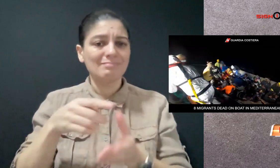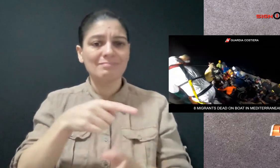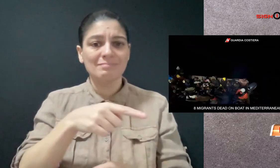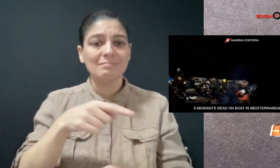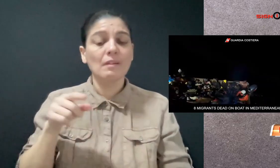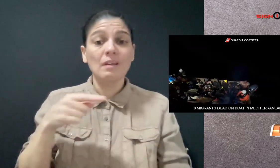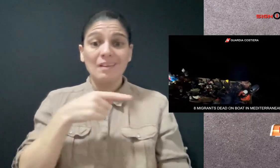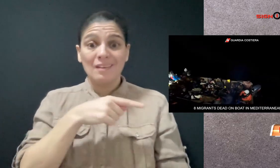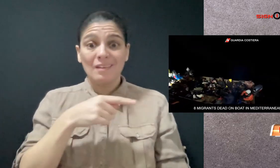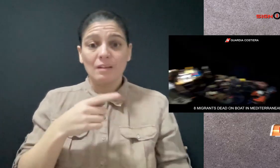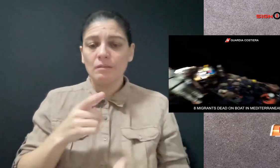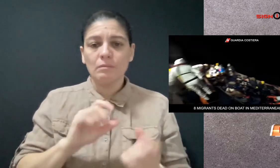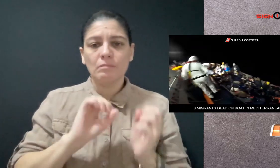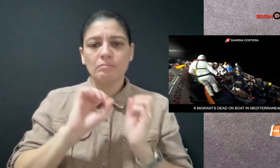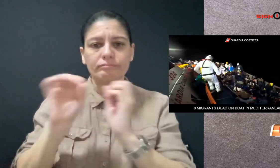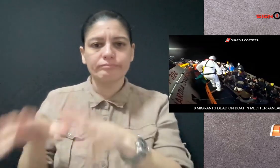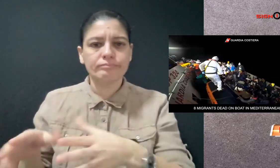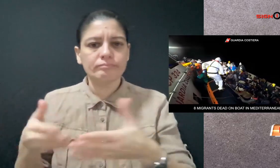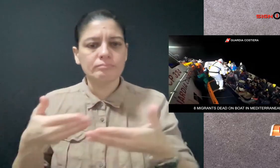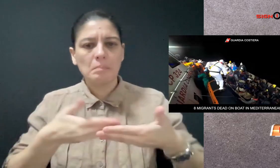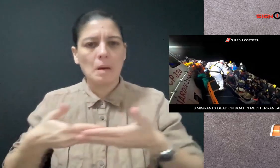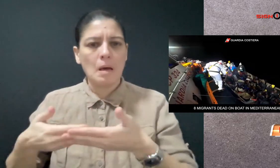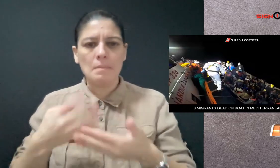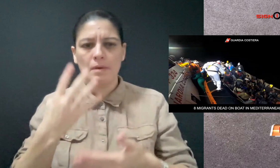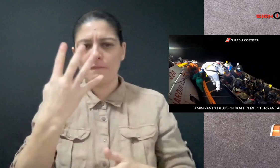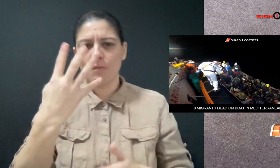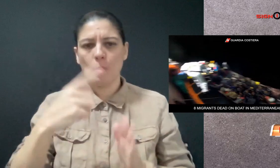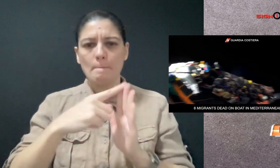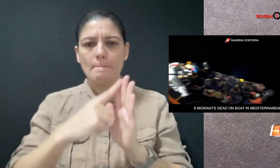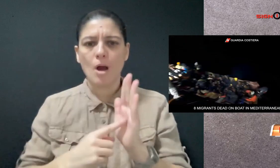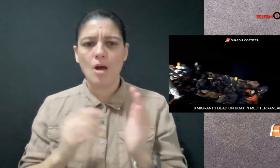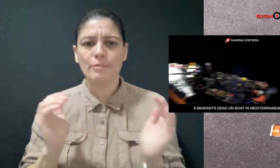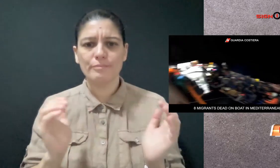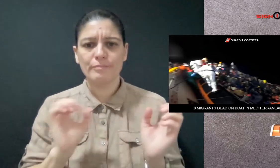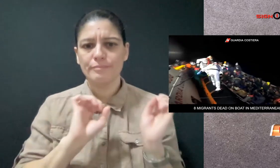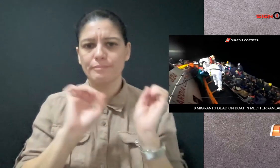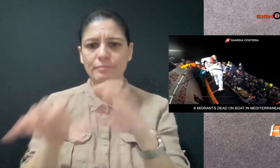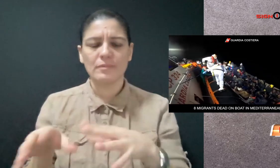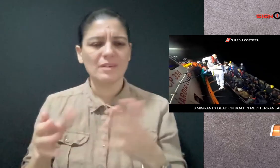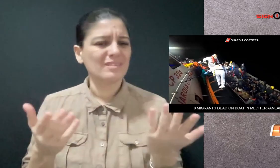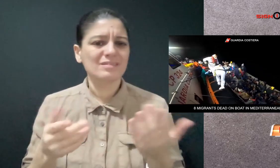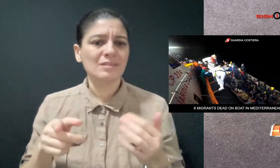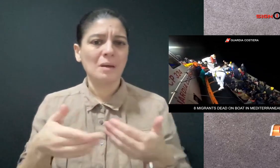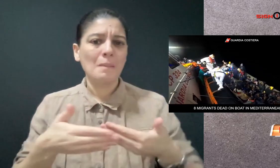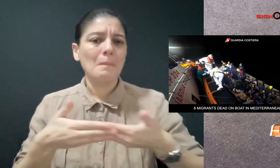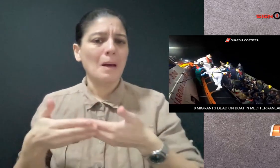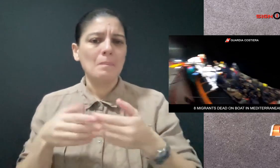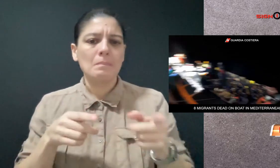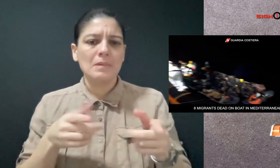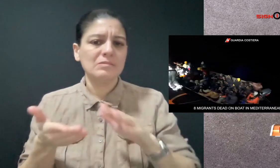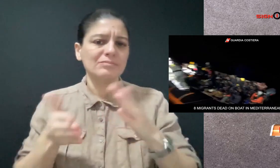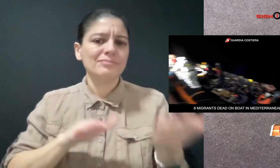-month-old child overboard out of desperation after the child died due to the cold.